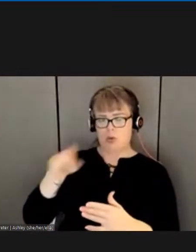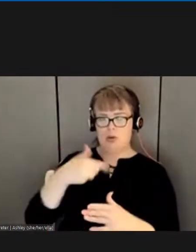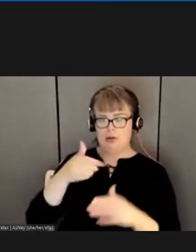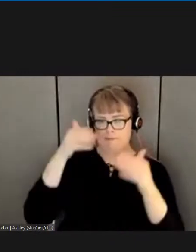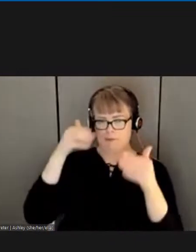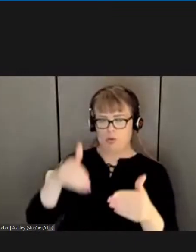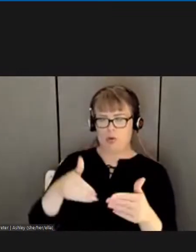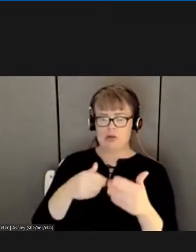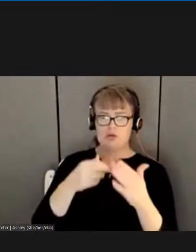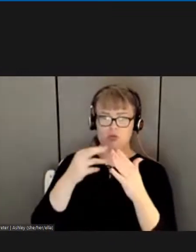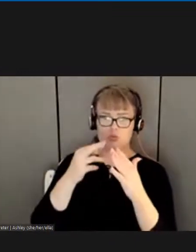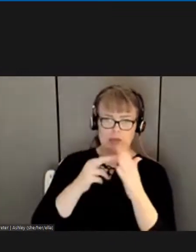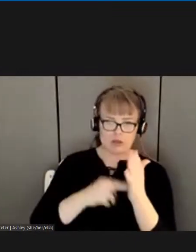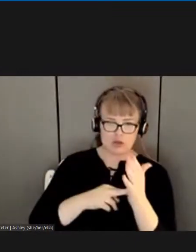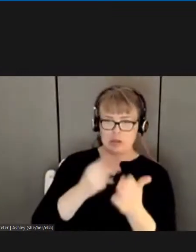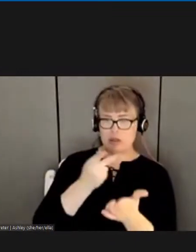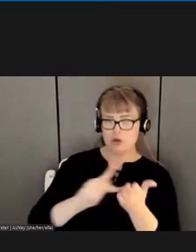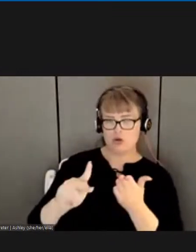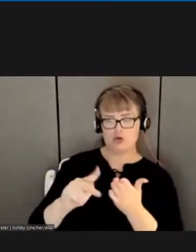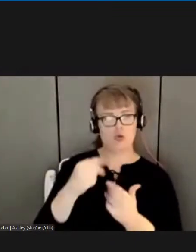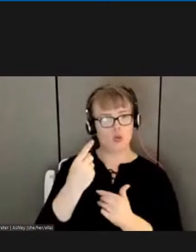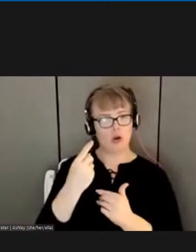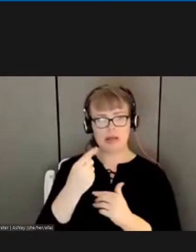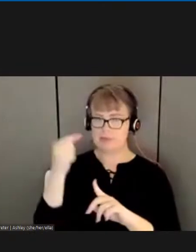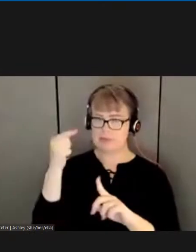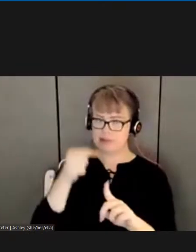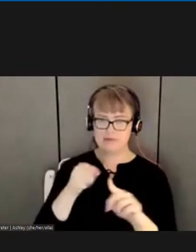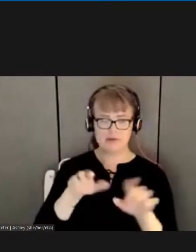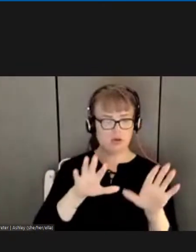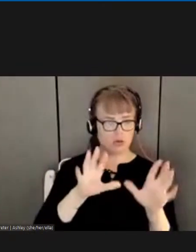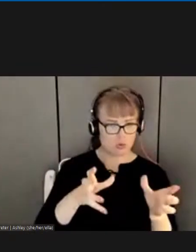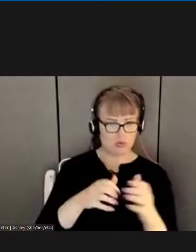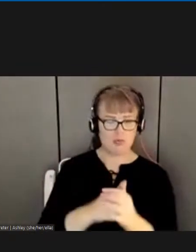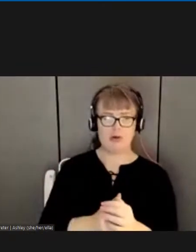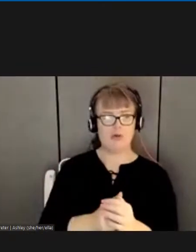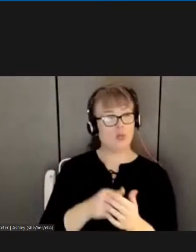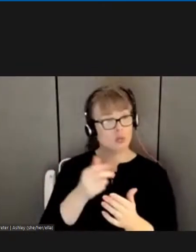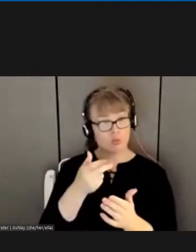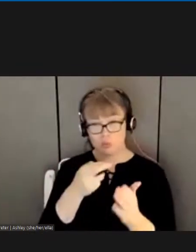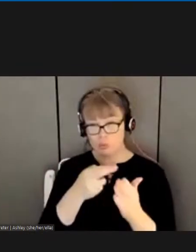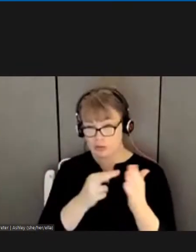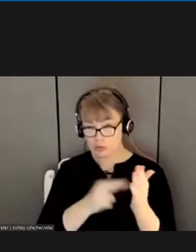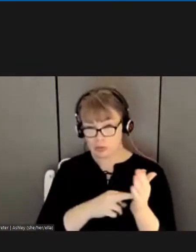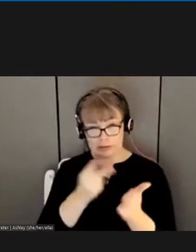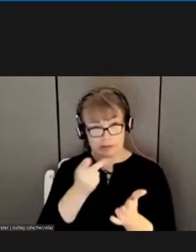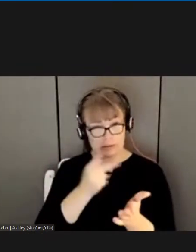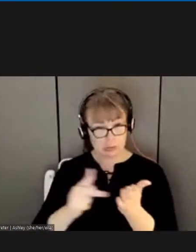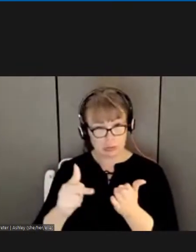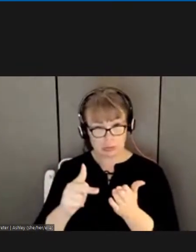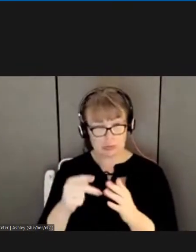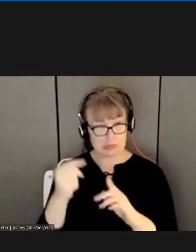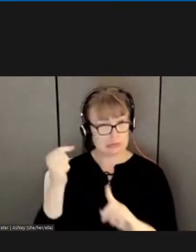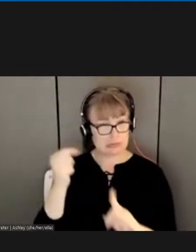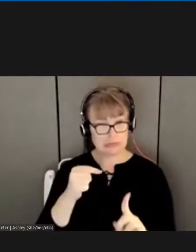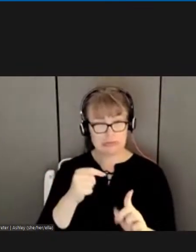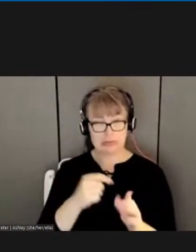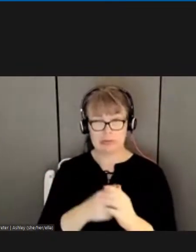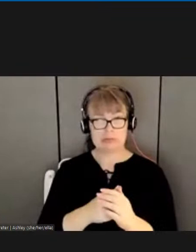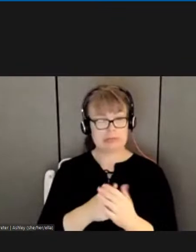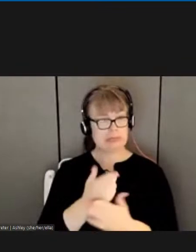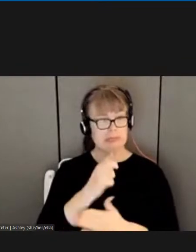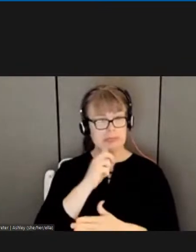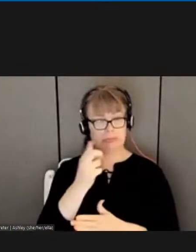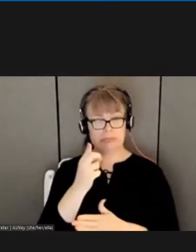as registry clerks. No, we're not going to do anything there because there's nothing specific that will require them to get a